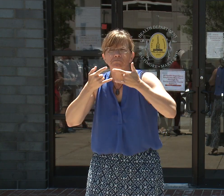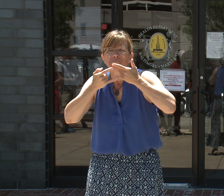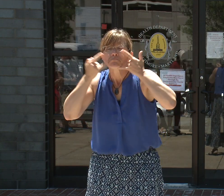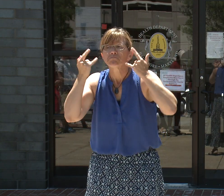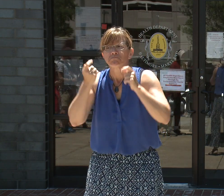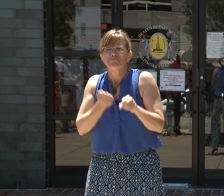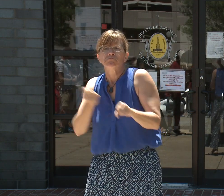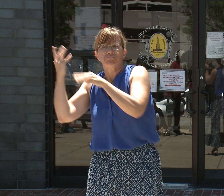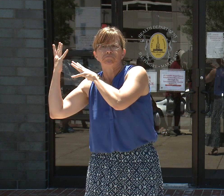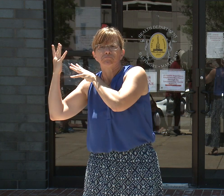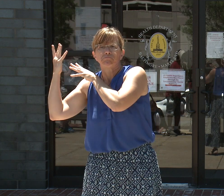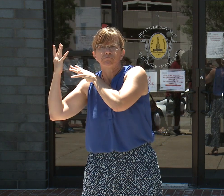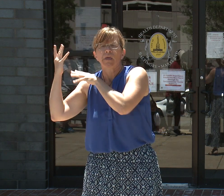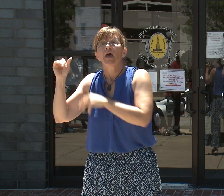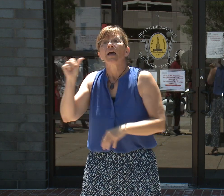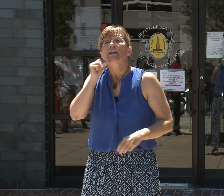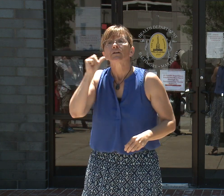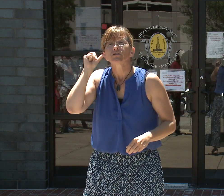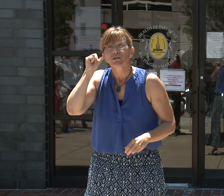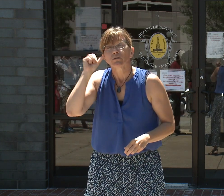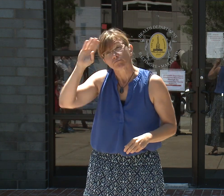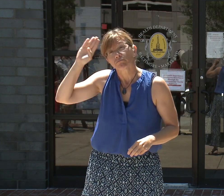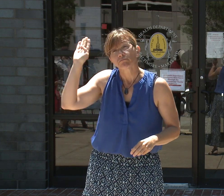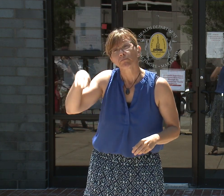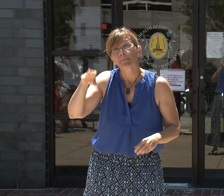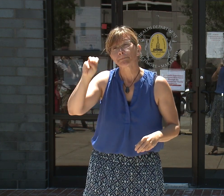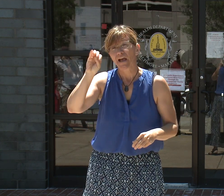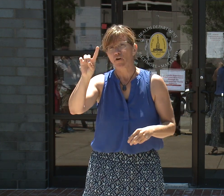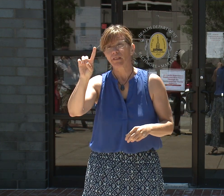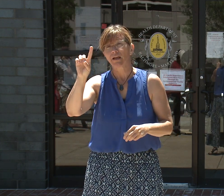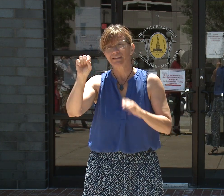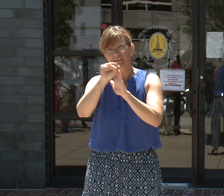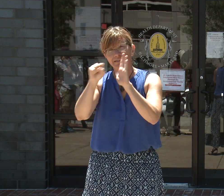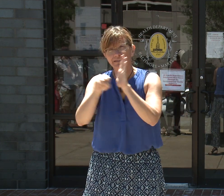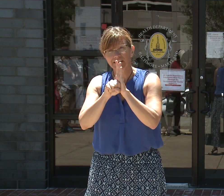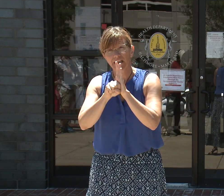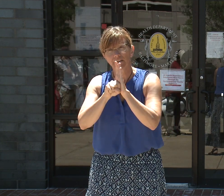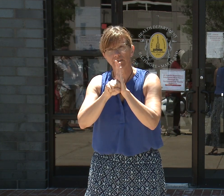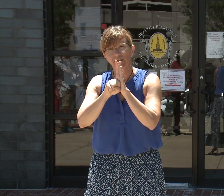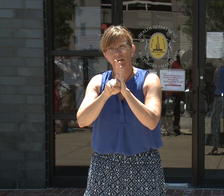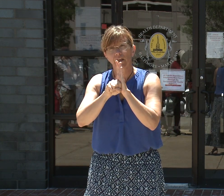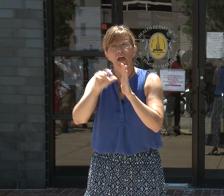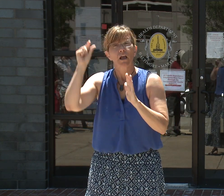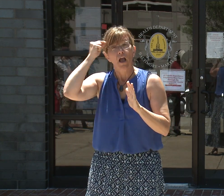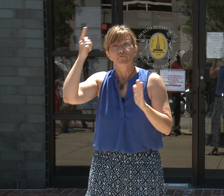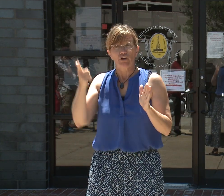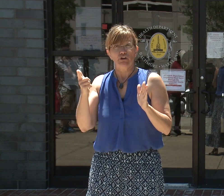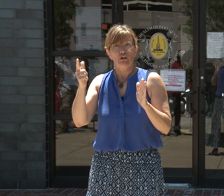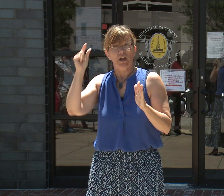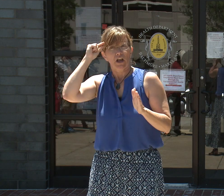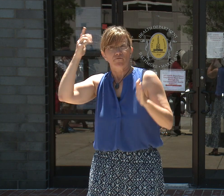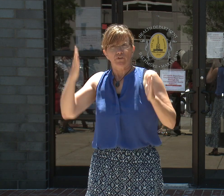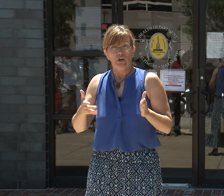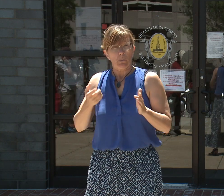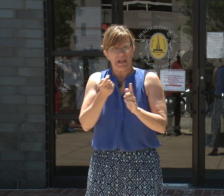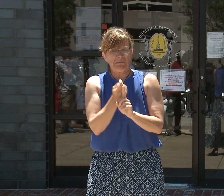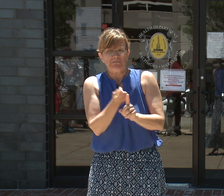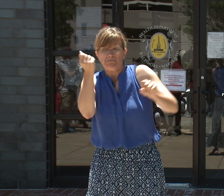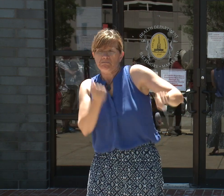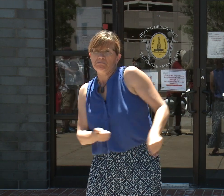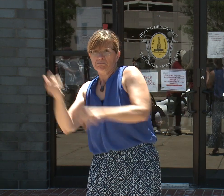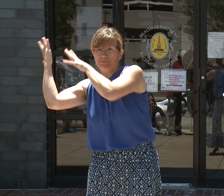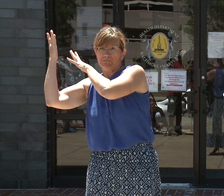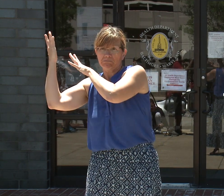yesterday it was announced that the state of Maryland would be moving to lift remaining statewide restrictions and end its state of emergency